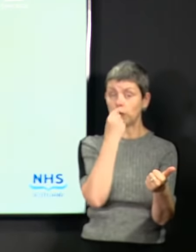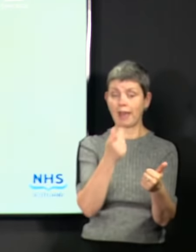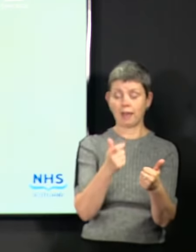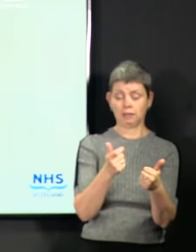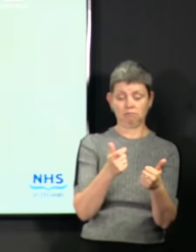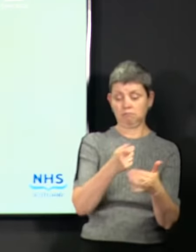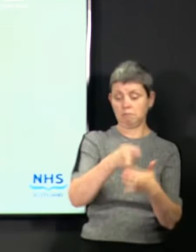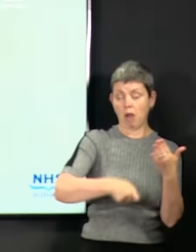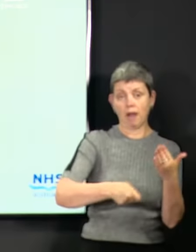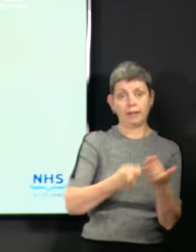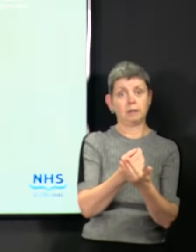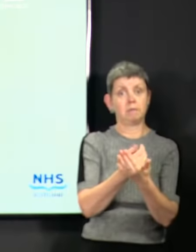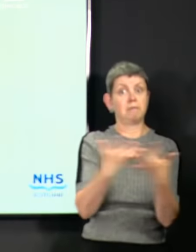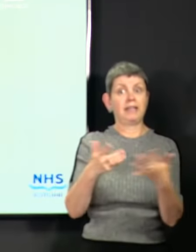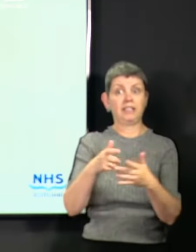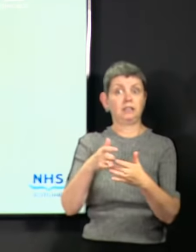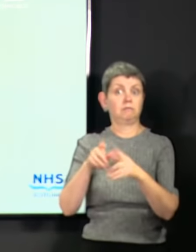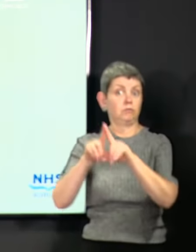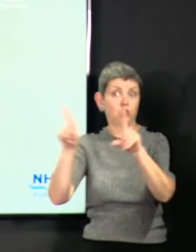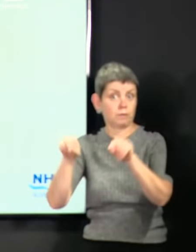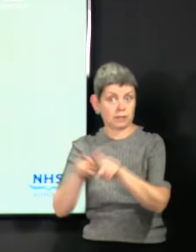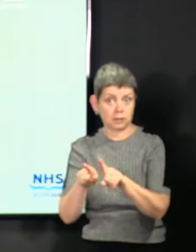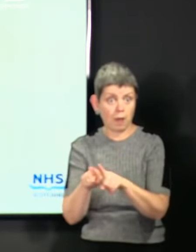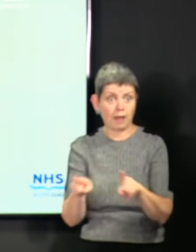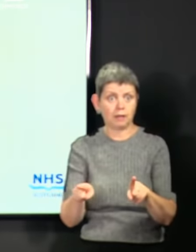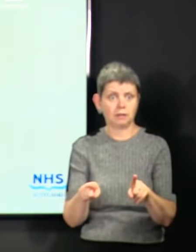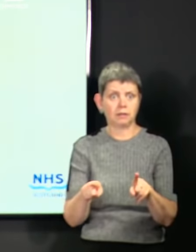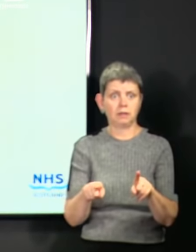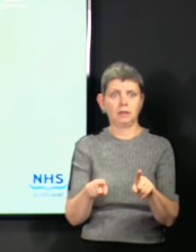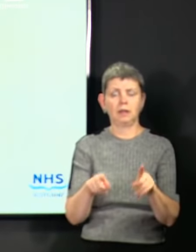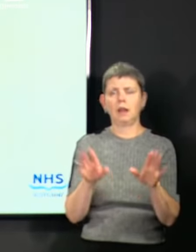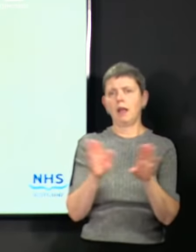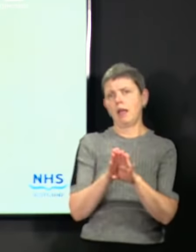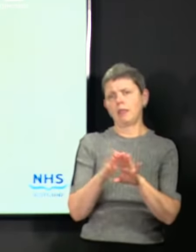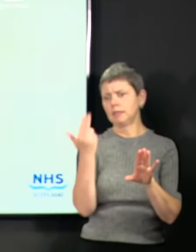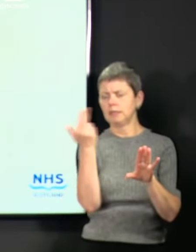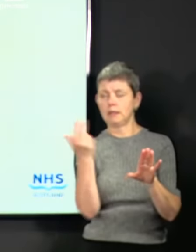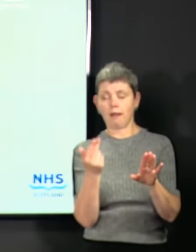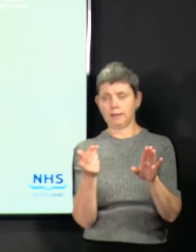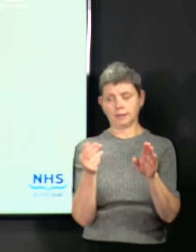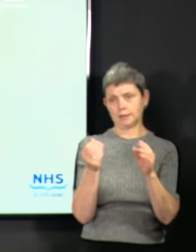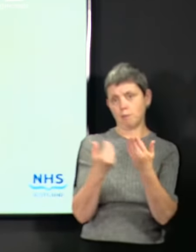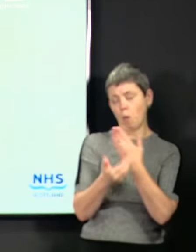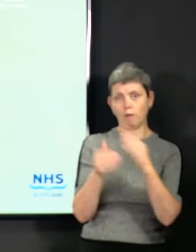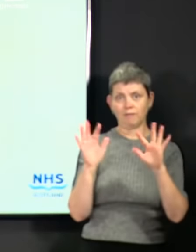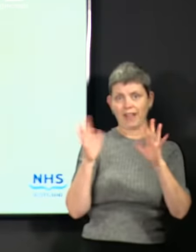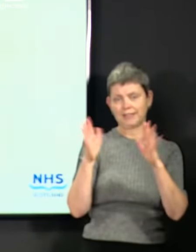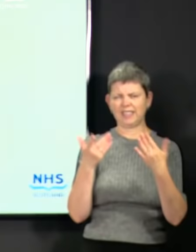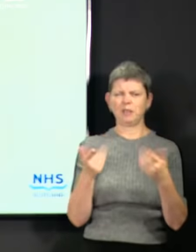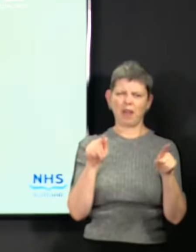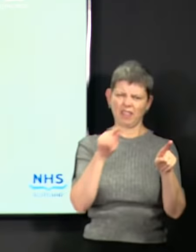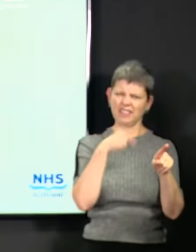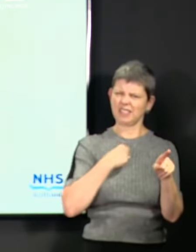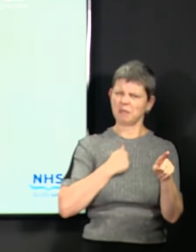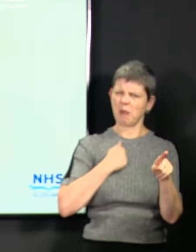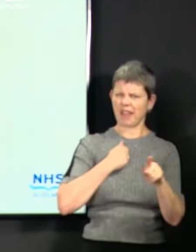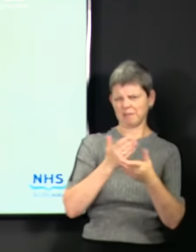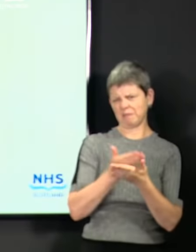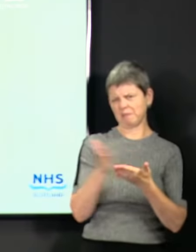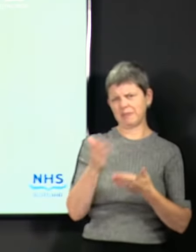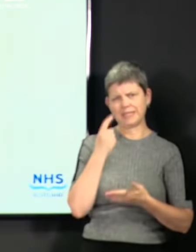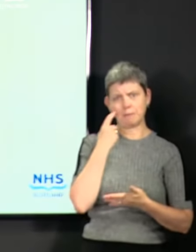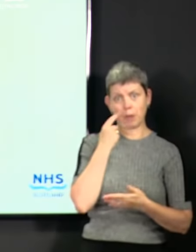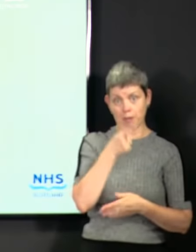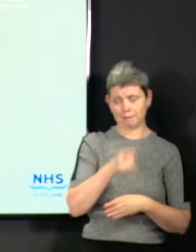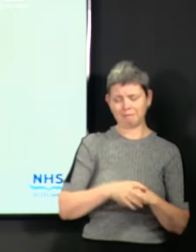in many of our retail establishments. The design of them seems to get more elaborate every day, but this is mine quite plain and simple.